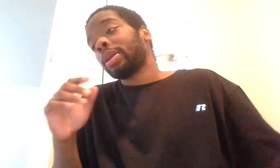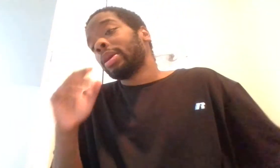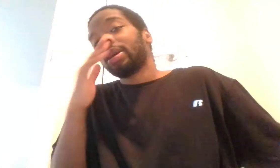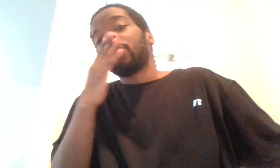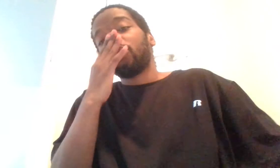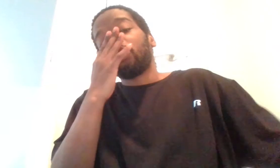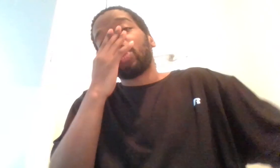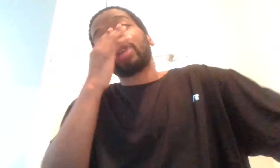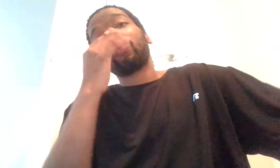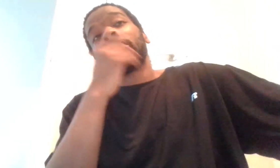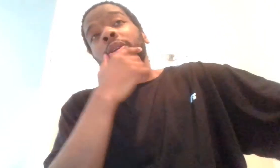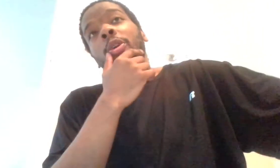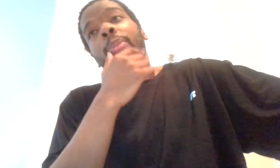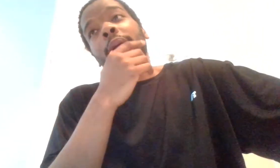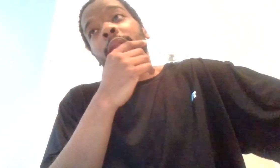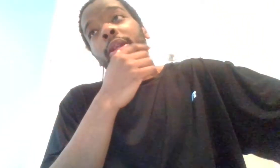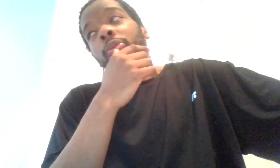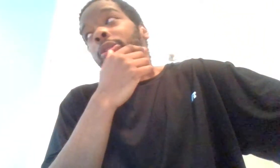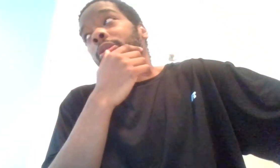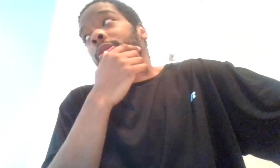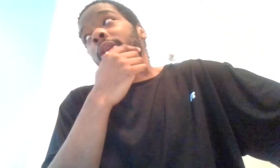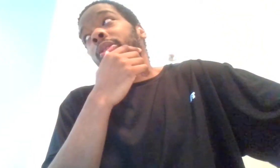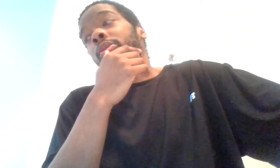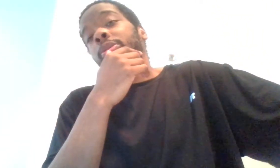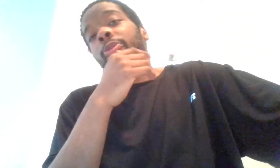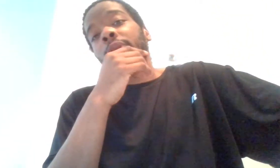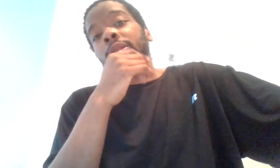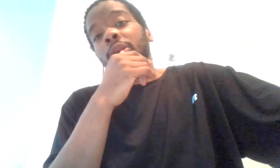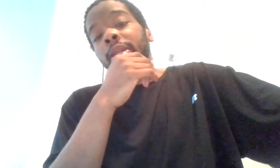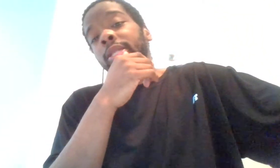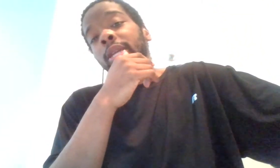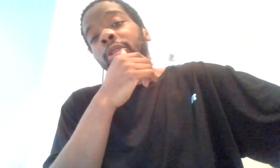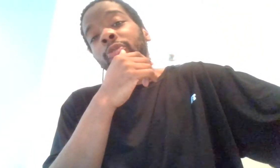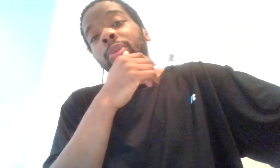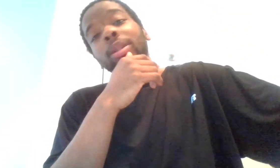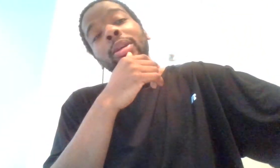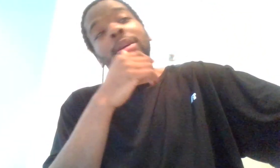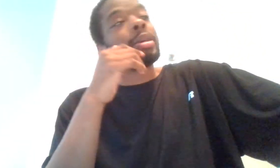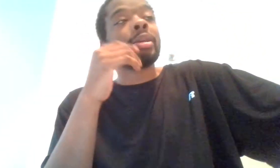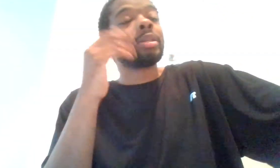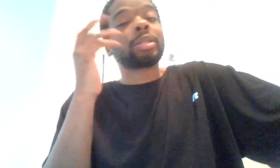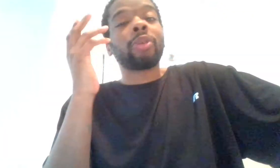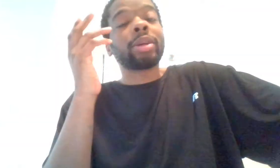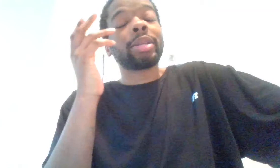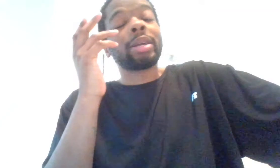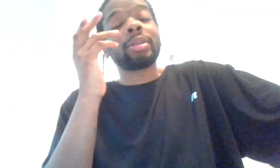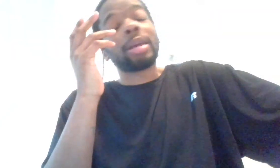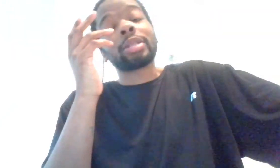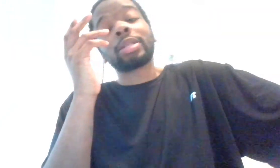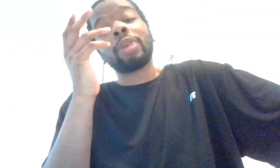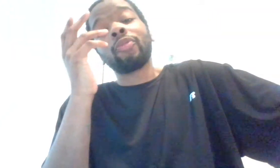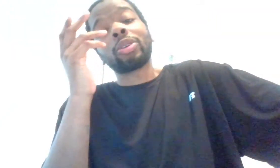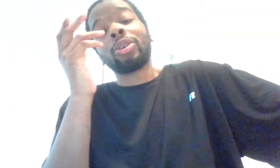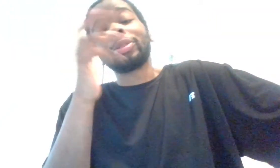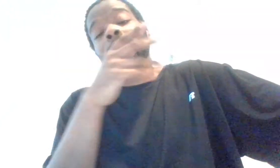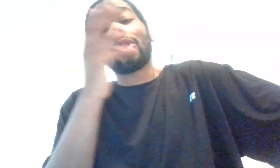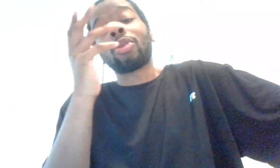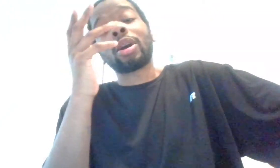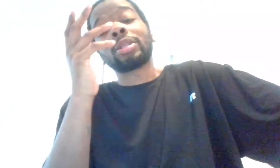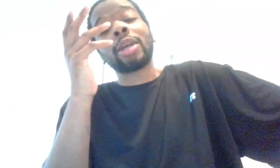I was going to go back to the original statues before they started getting changed over. But stuff like that. Like the state of North Dakota say you can't walk outside